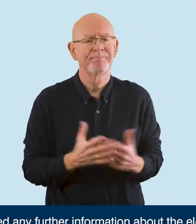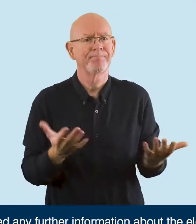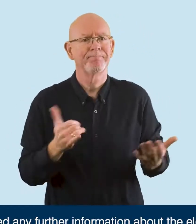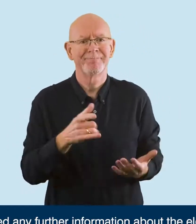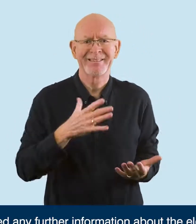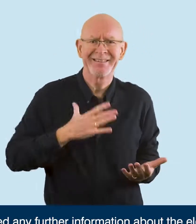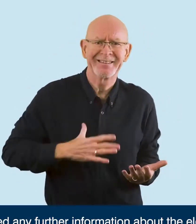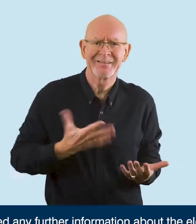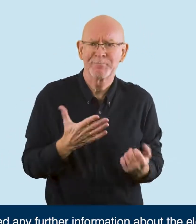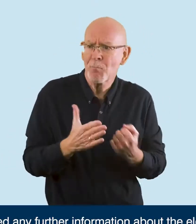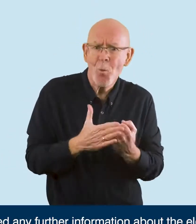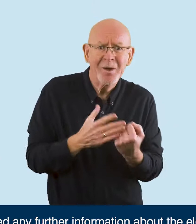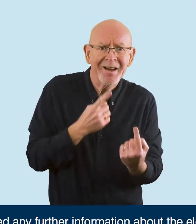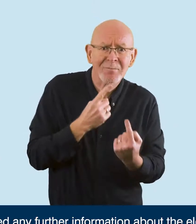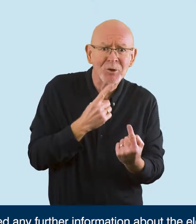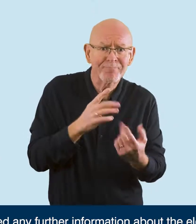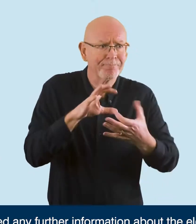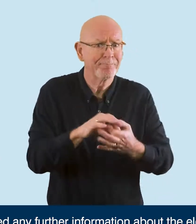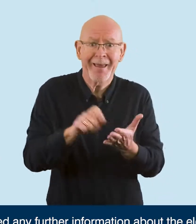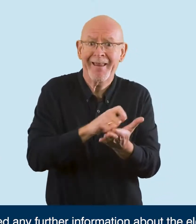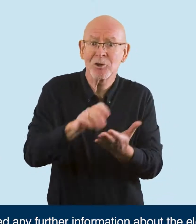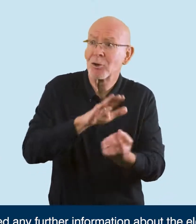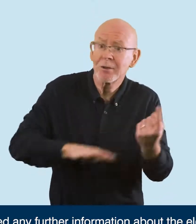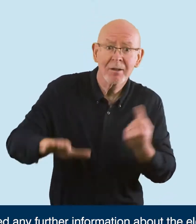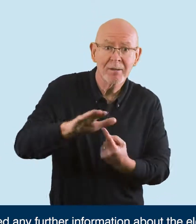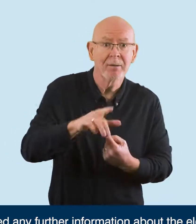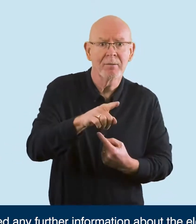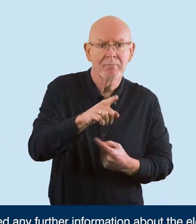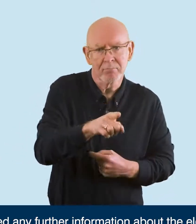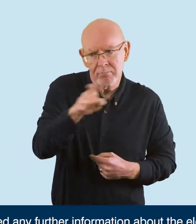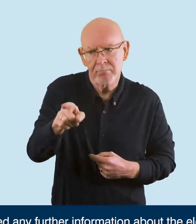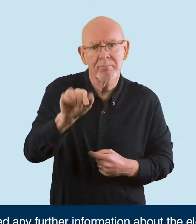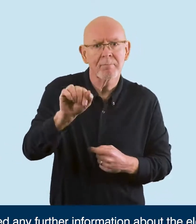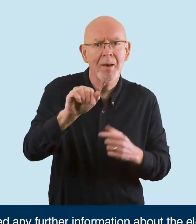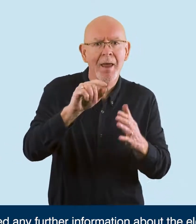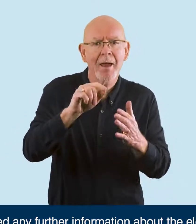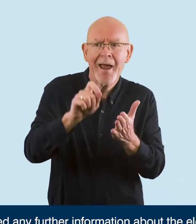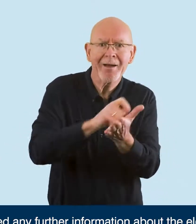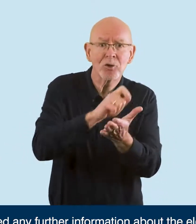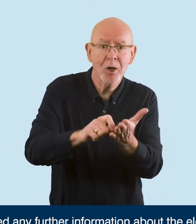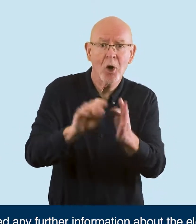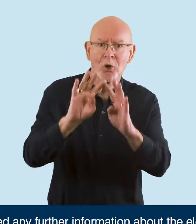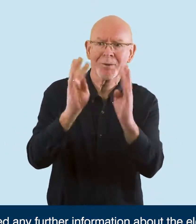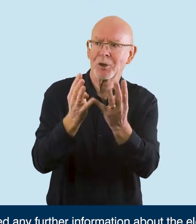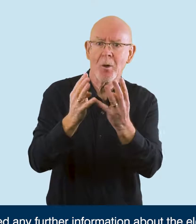If you need any further information about the election, go to the Electoral Commission website at